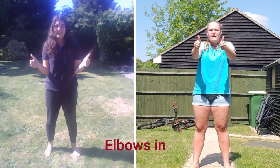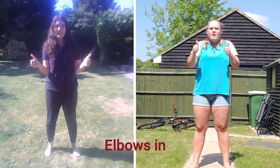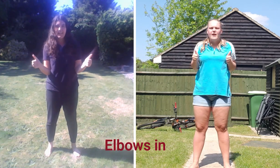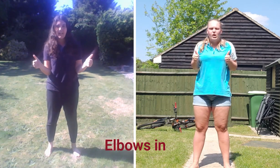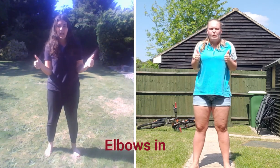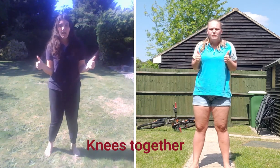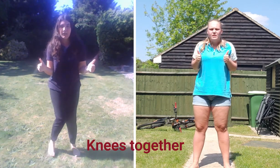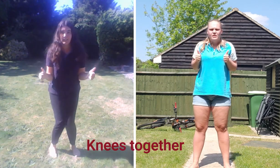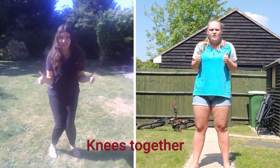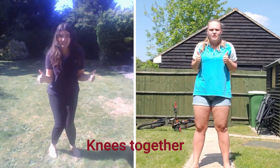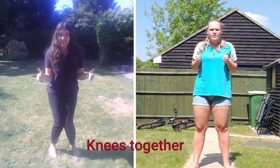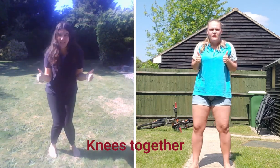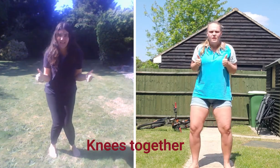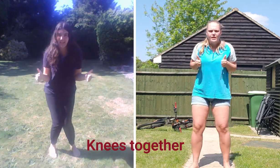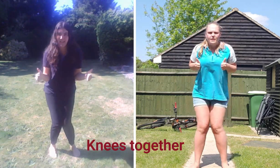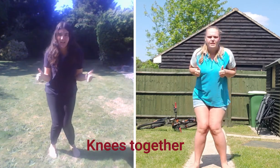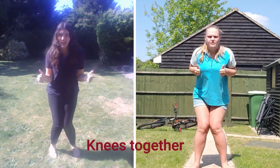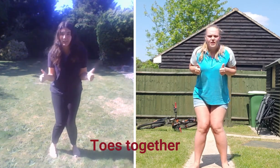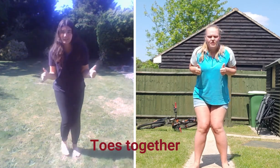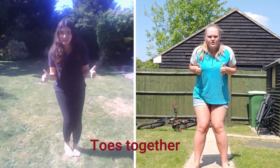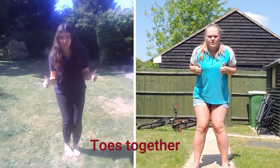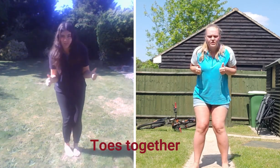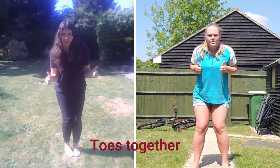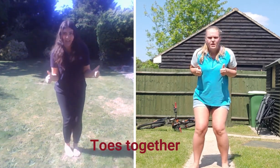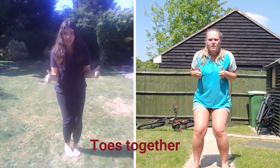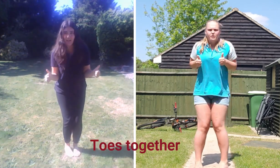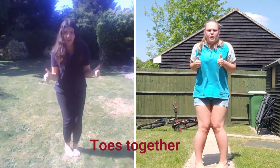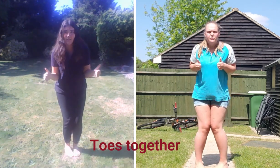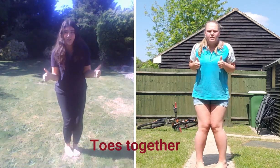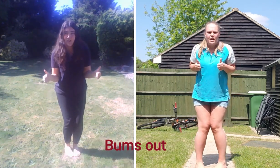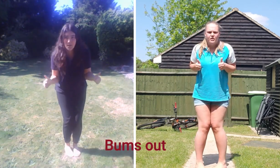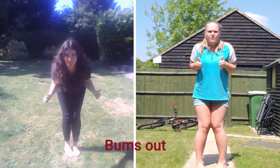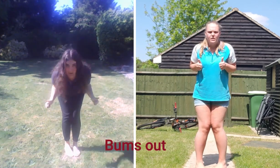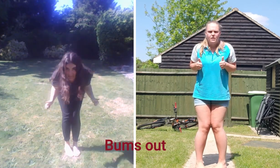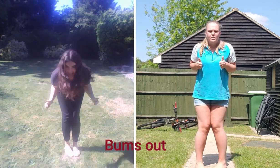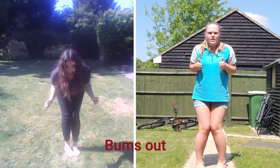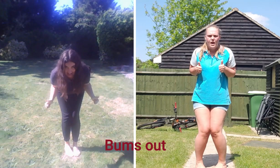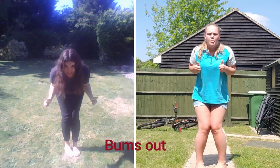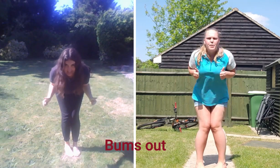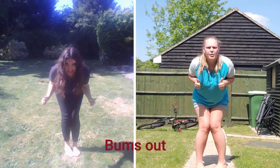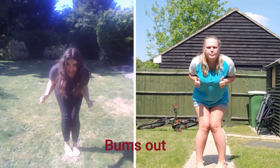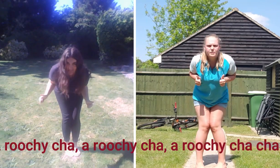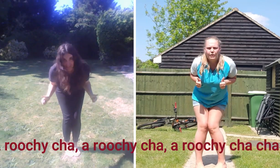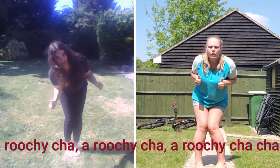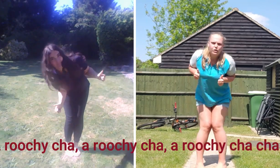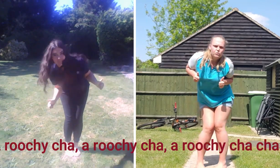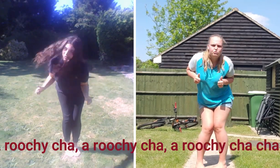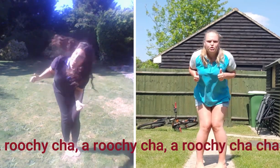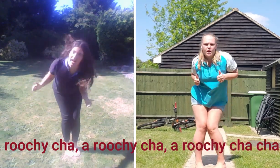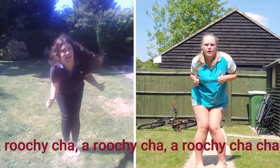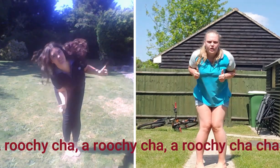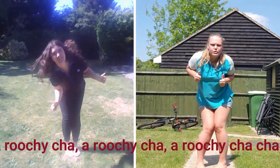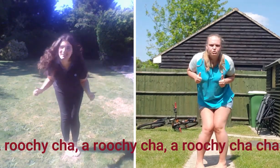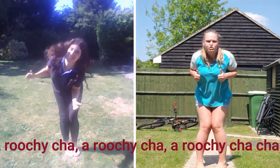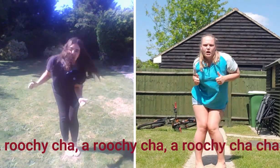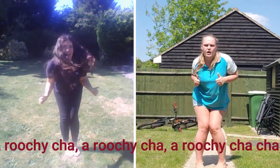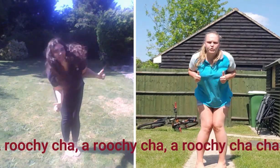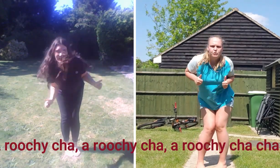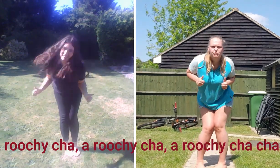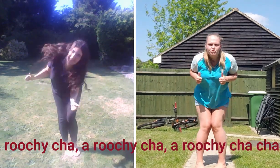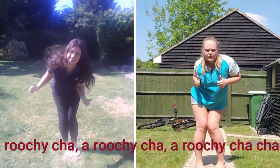Elbows in. Knees together. Toes together. Thumbs out. Aroo-cha-cha.